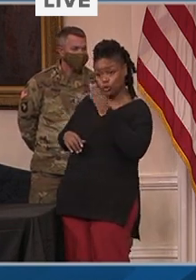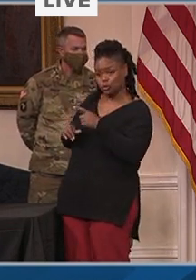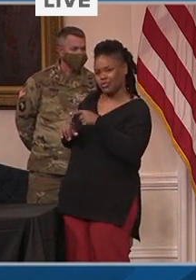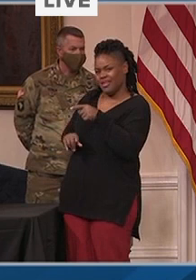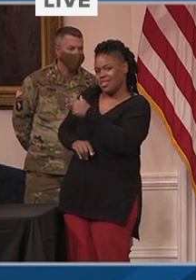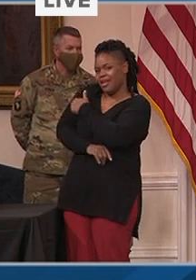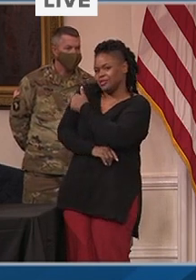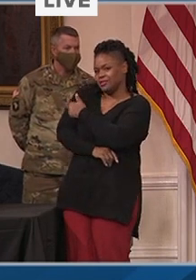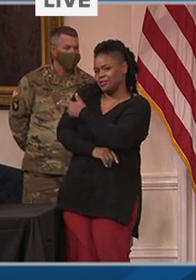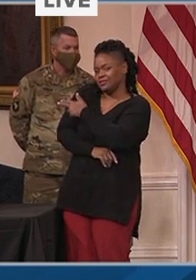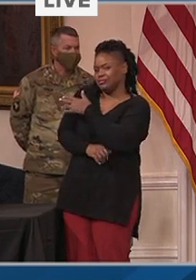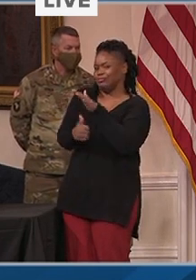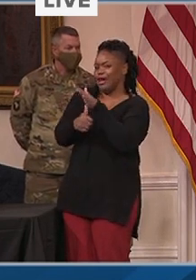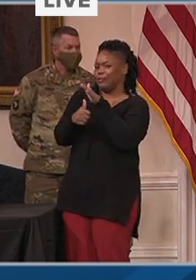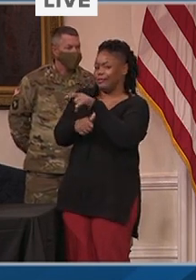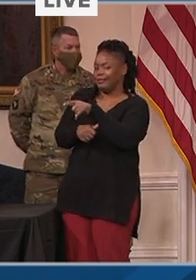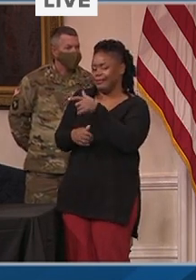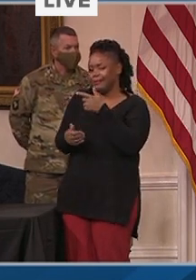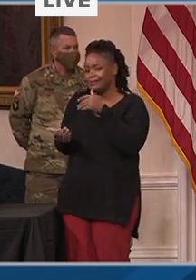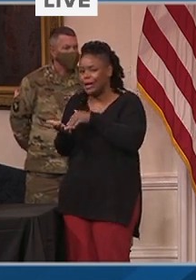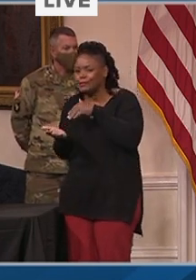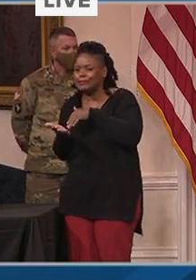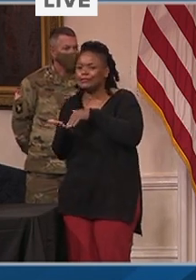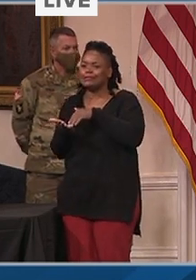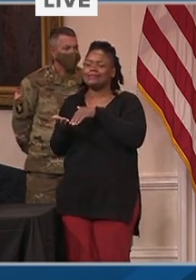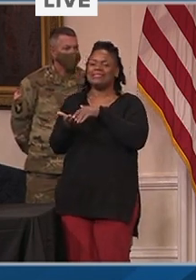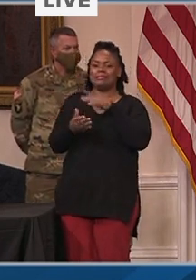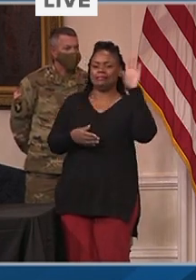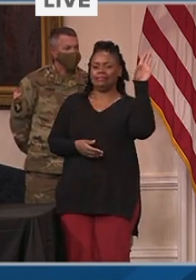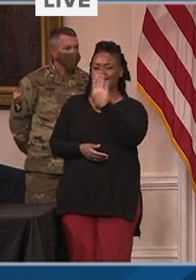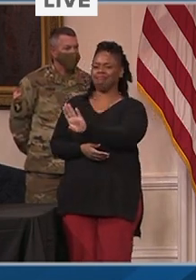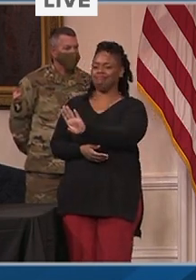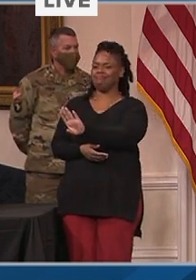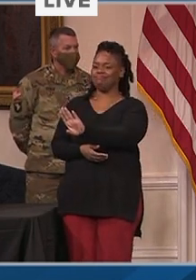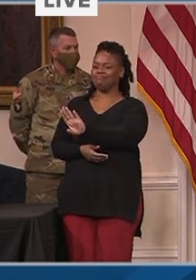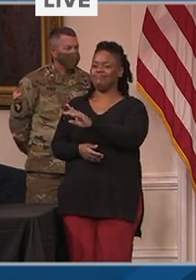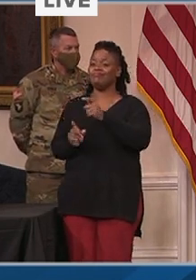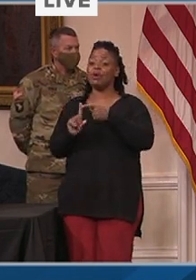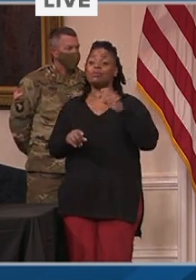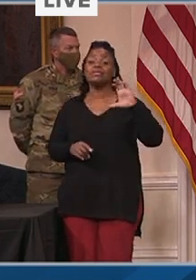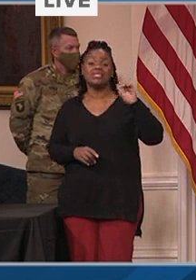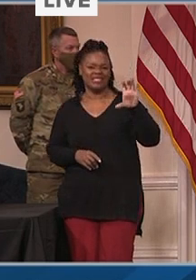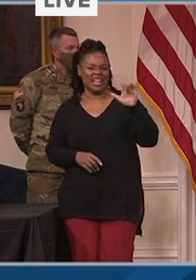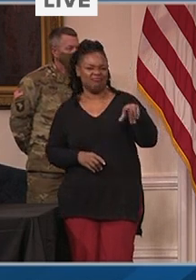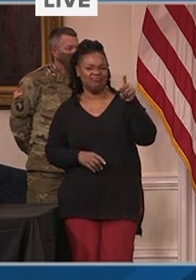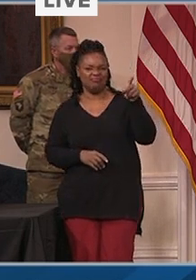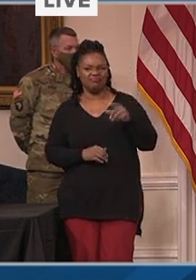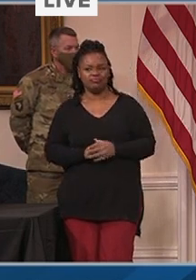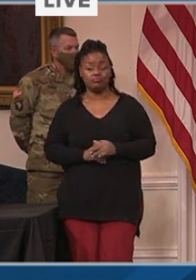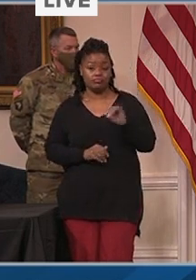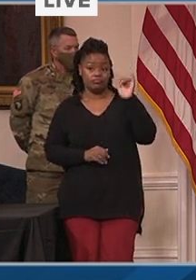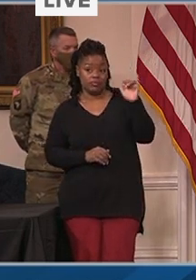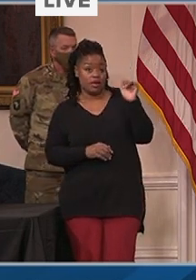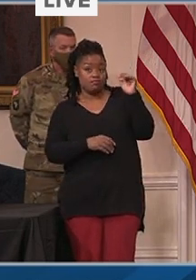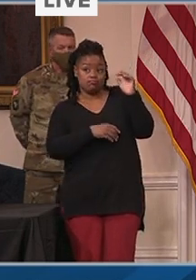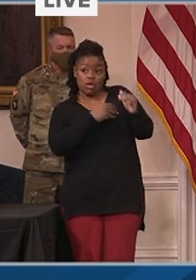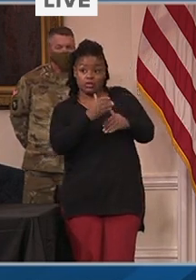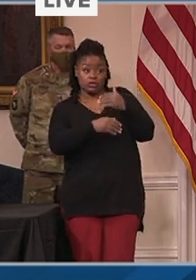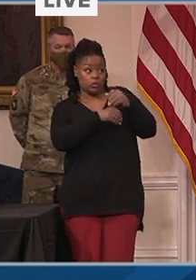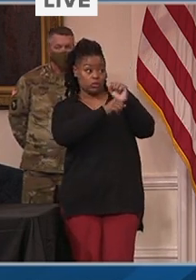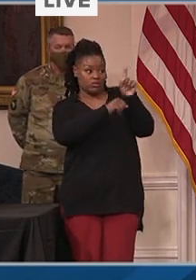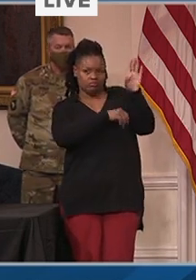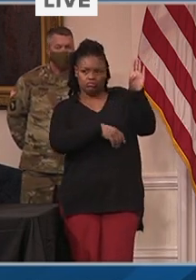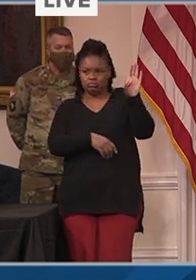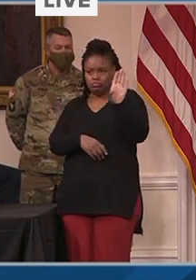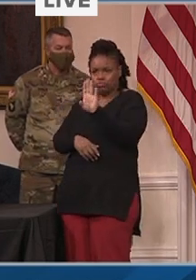straight from the CDC through operation warp speed. And that process takes about a week, can